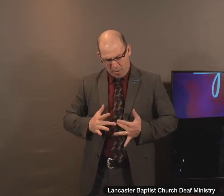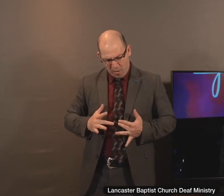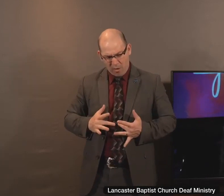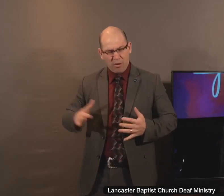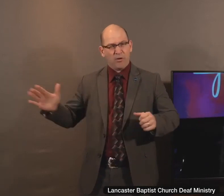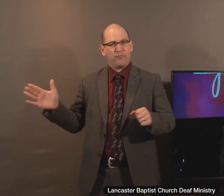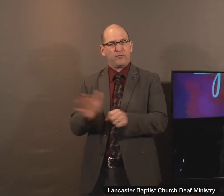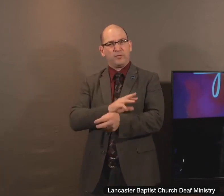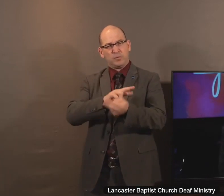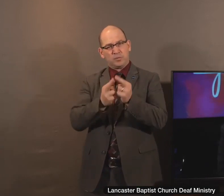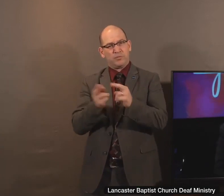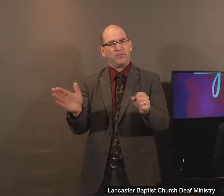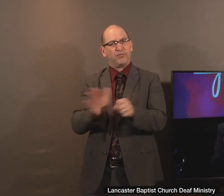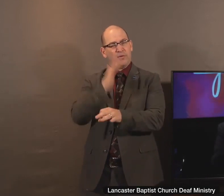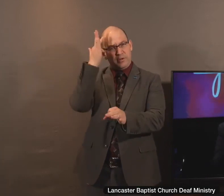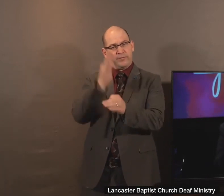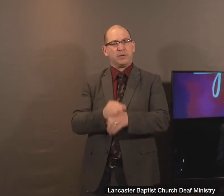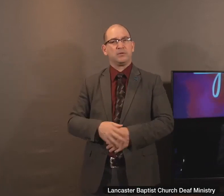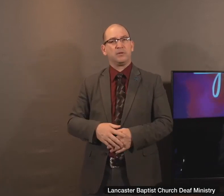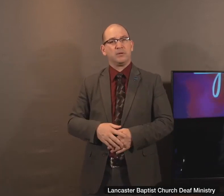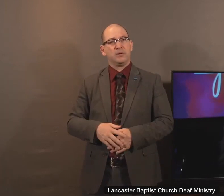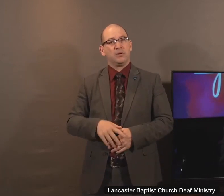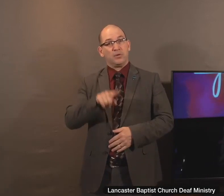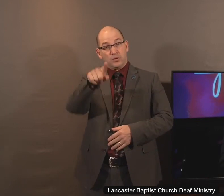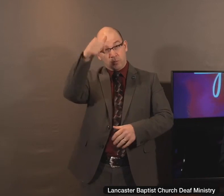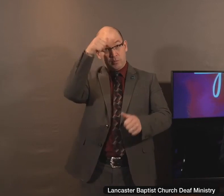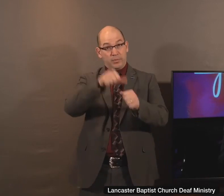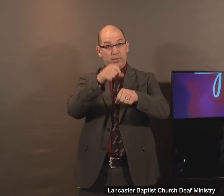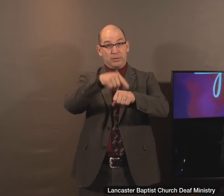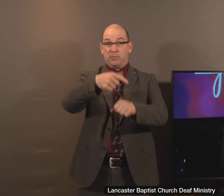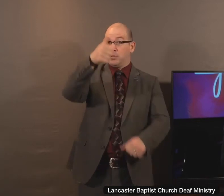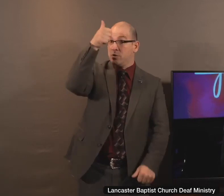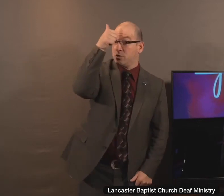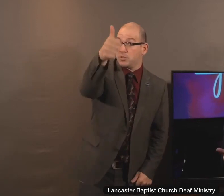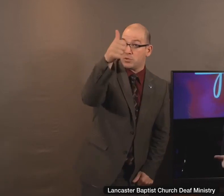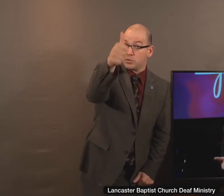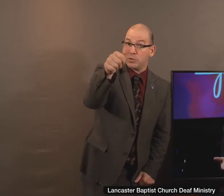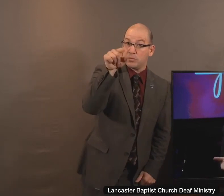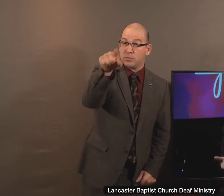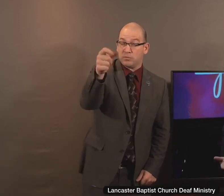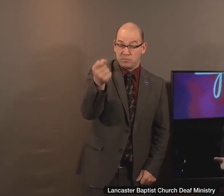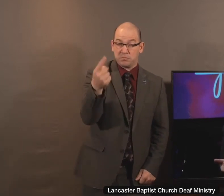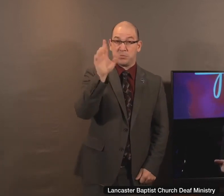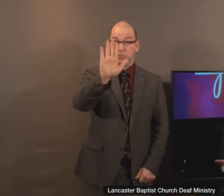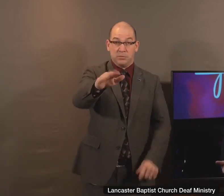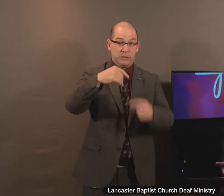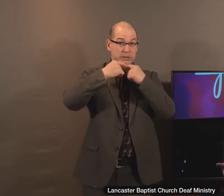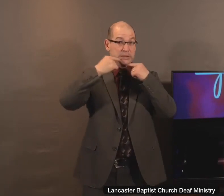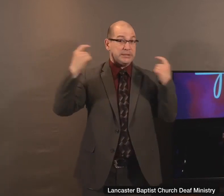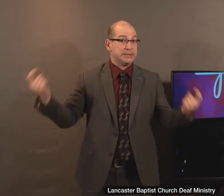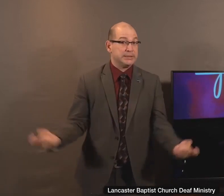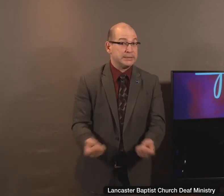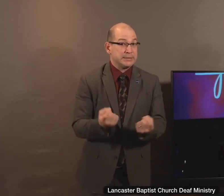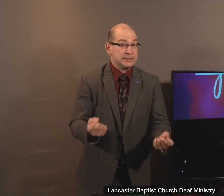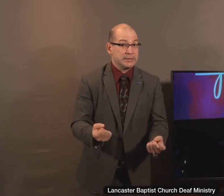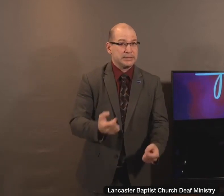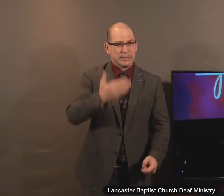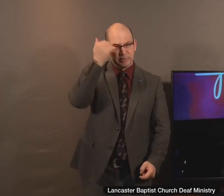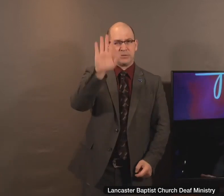and faith. Has there ever been a time in your life when you recognized that you were a sinner? And as a sinner, you came to the